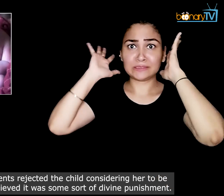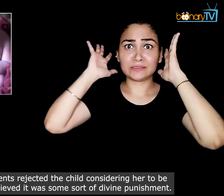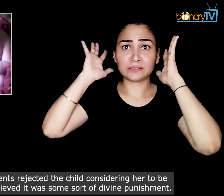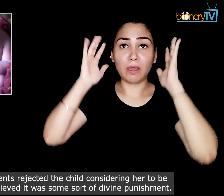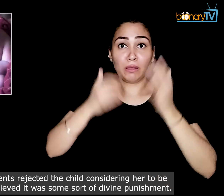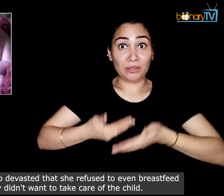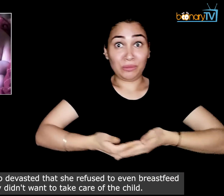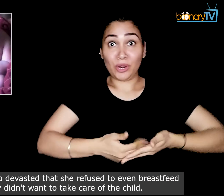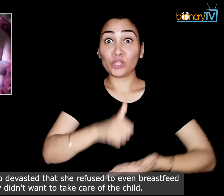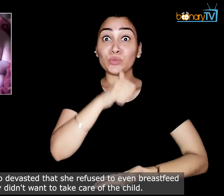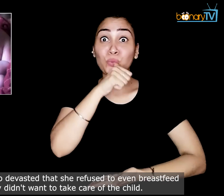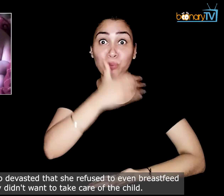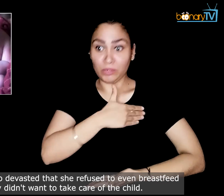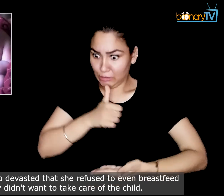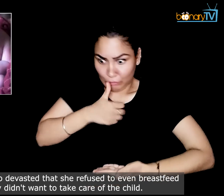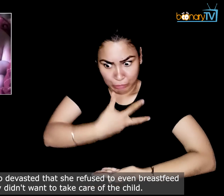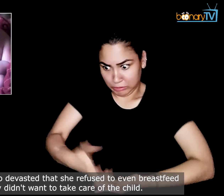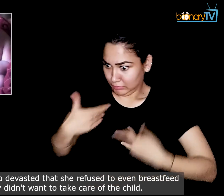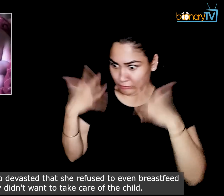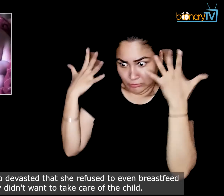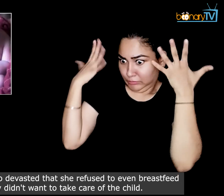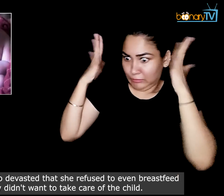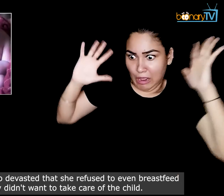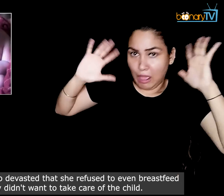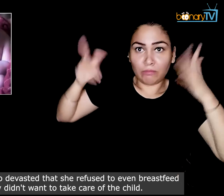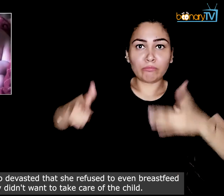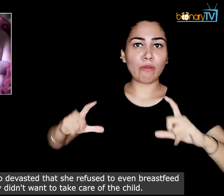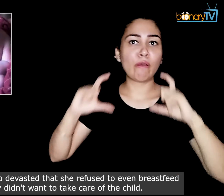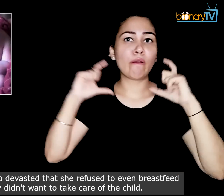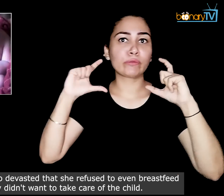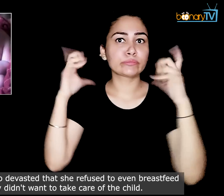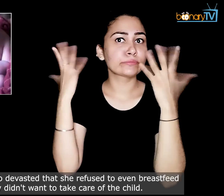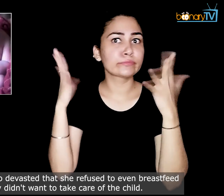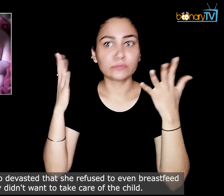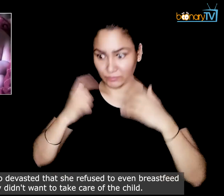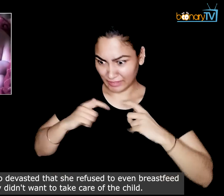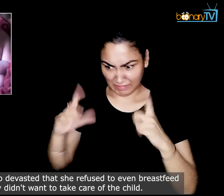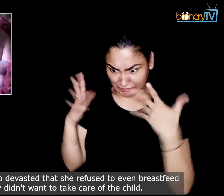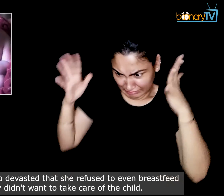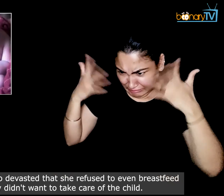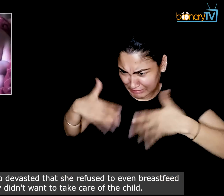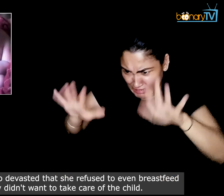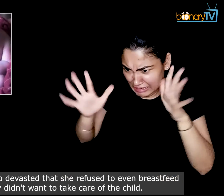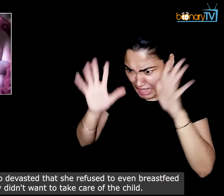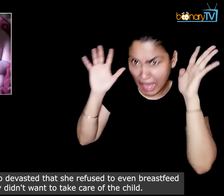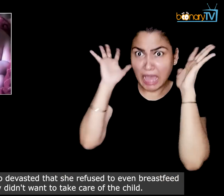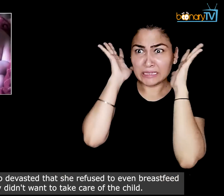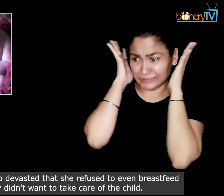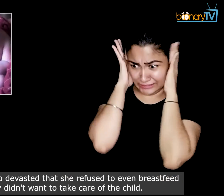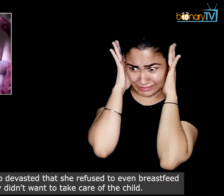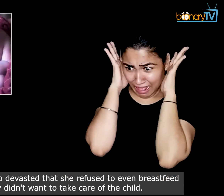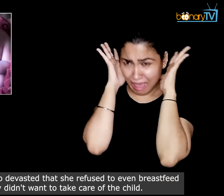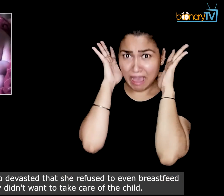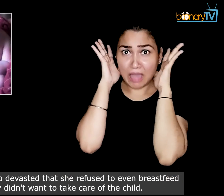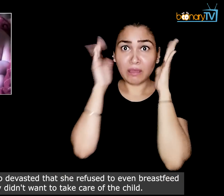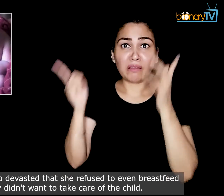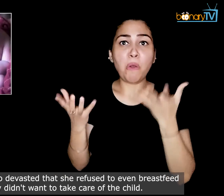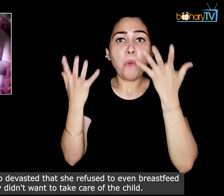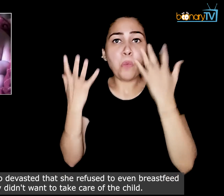The mother was so devastated that she even refused to breastfeed her. They didn't want to take care